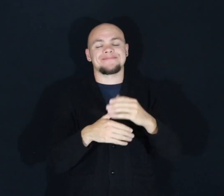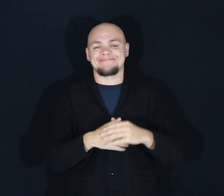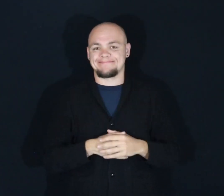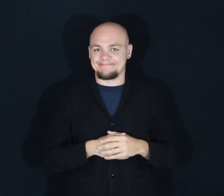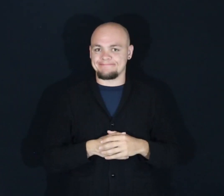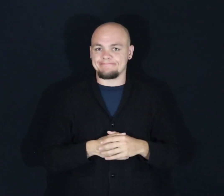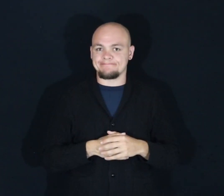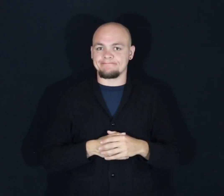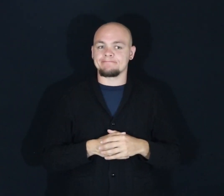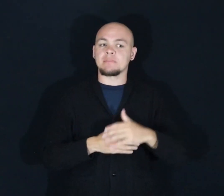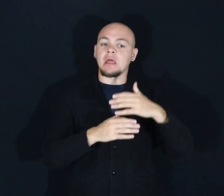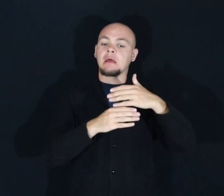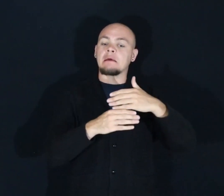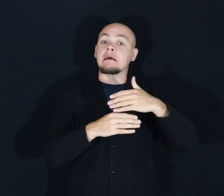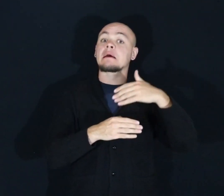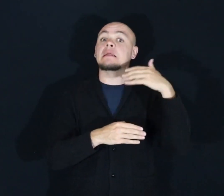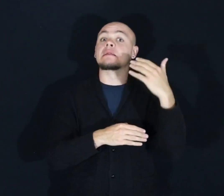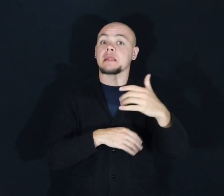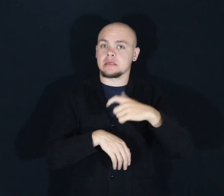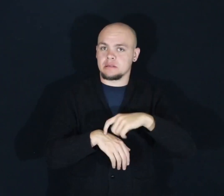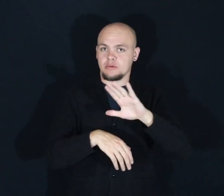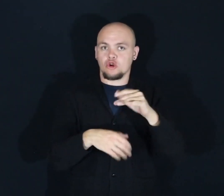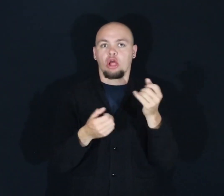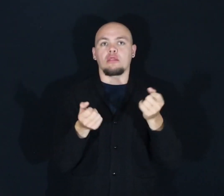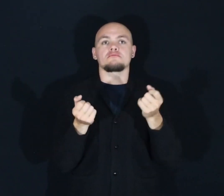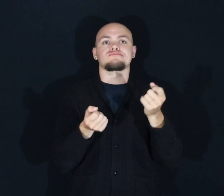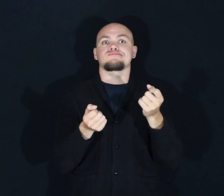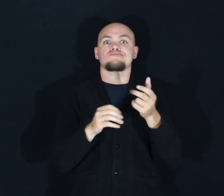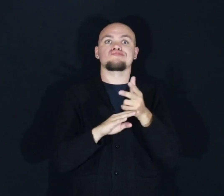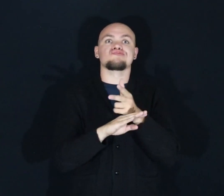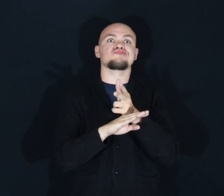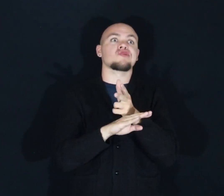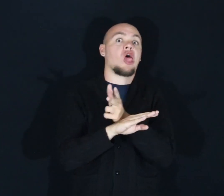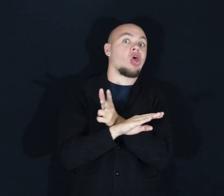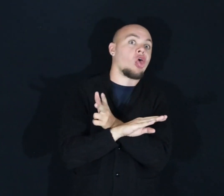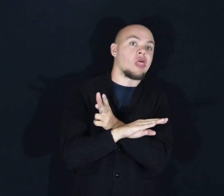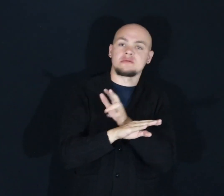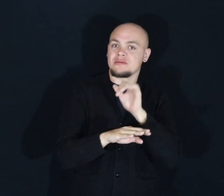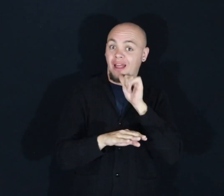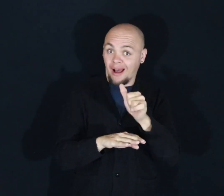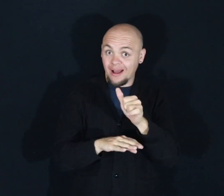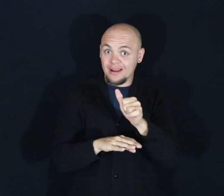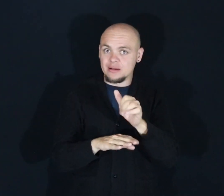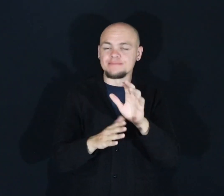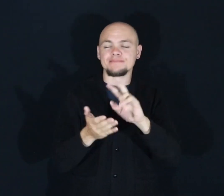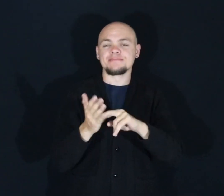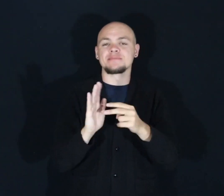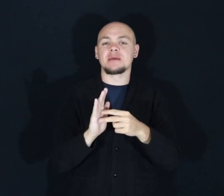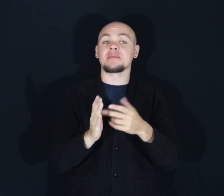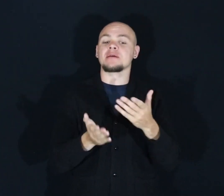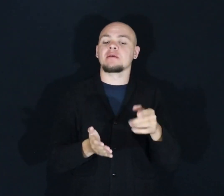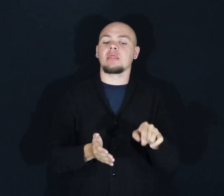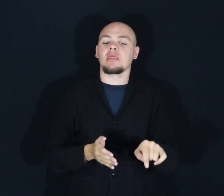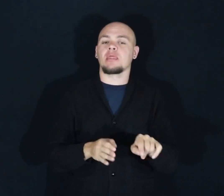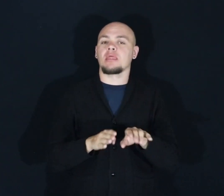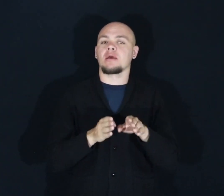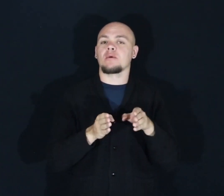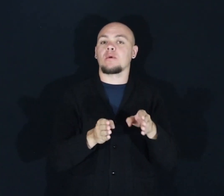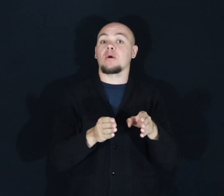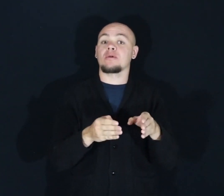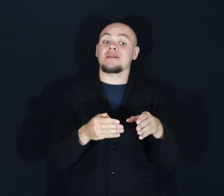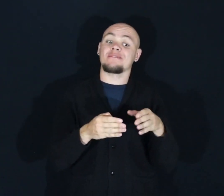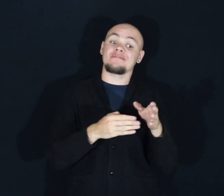So the next time your car is not slipping on ice, because you just might have a fish or